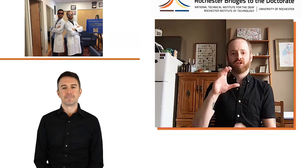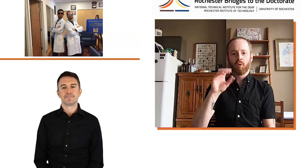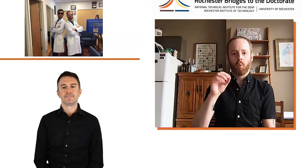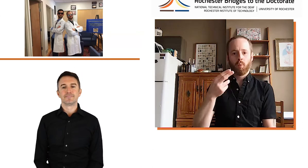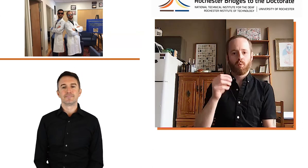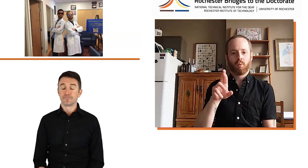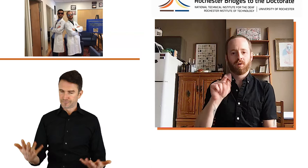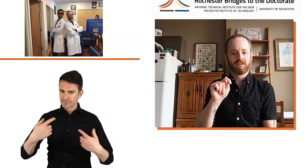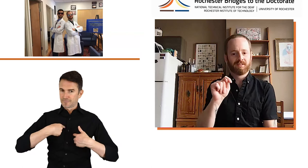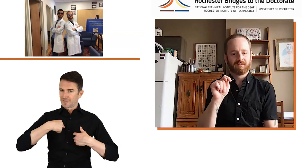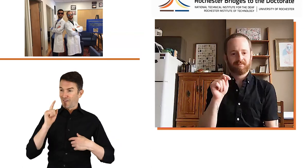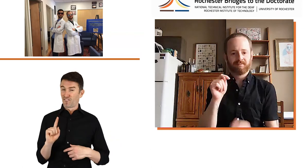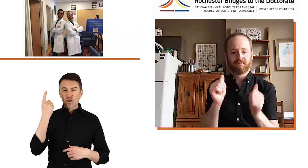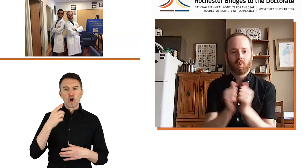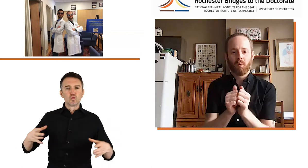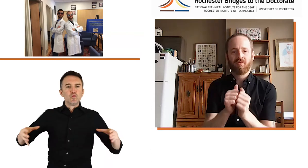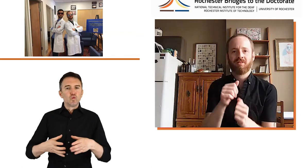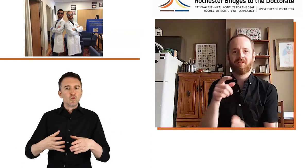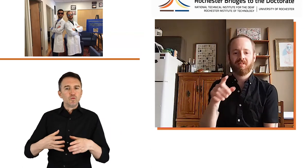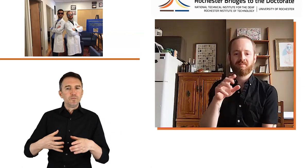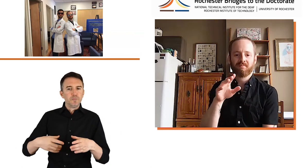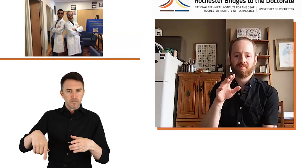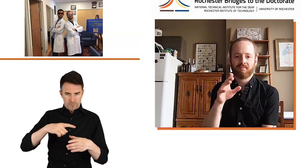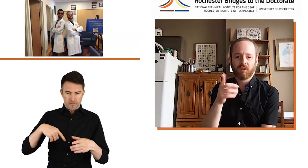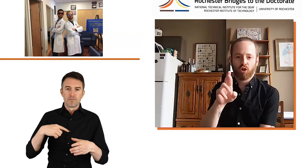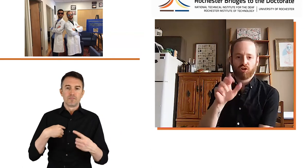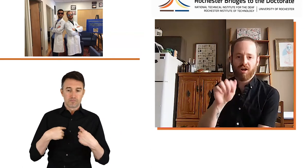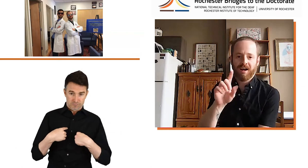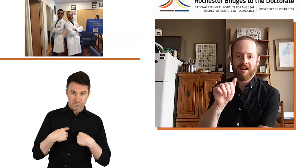So I was part of the first cohort in the Penn program